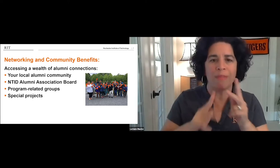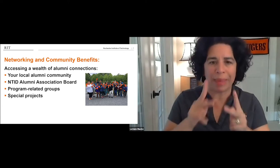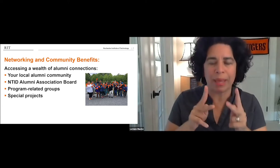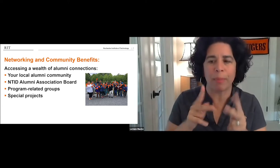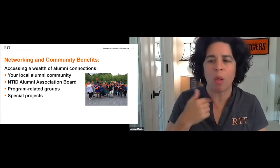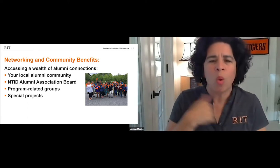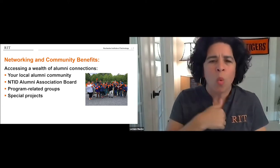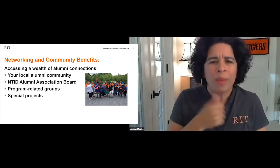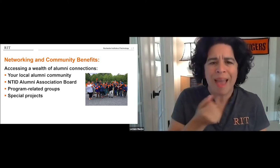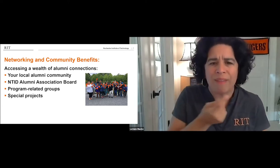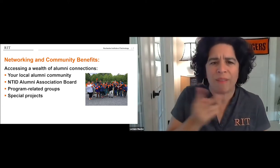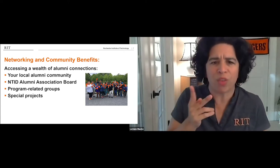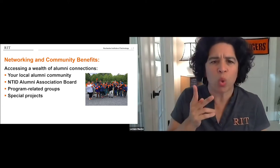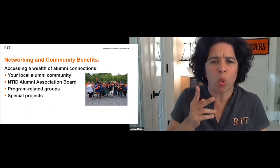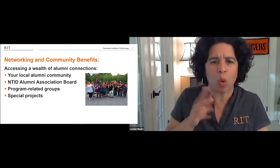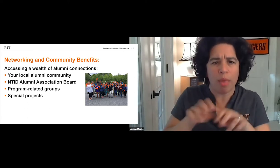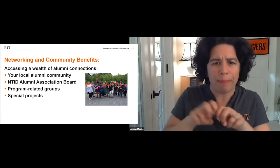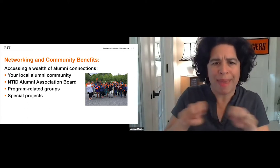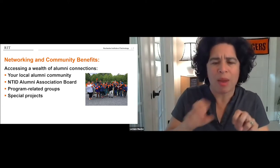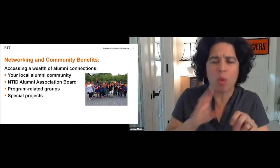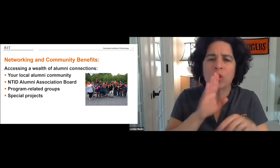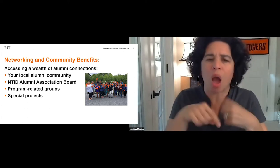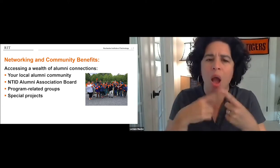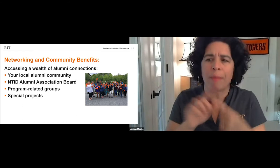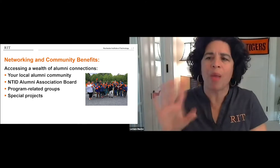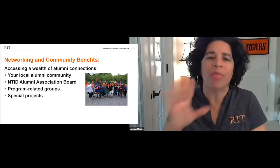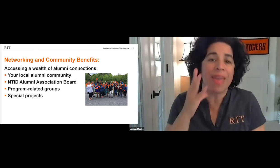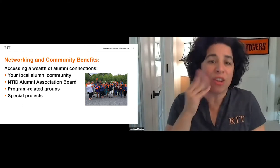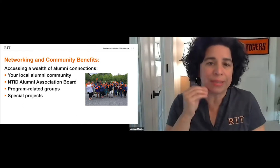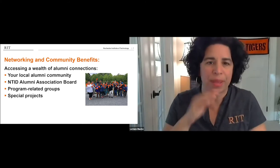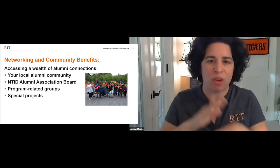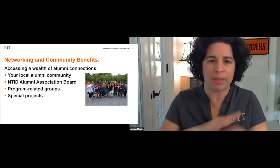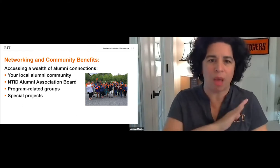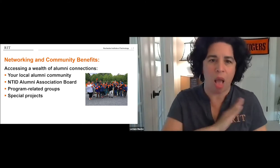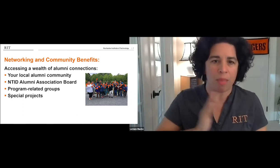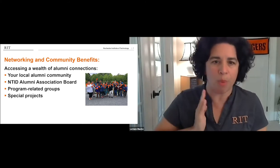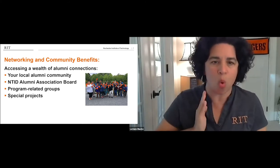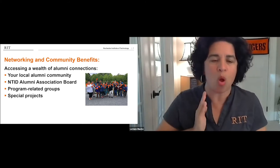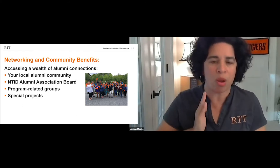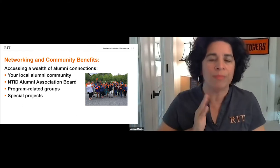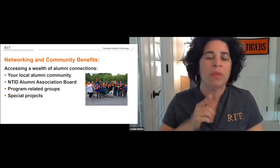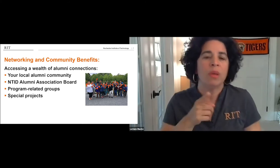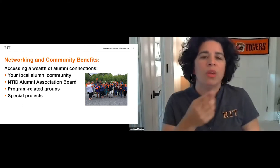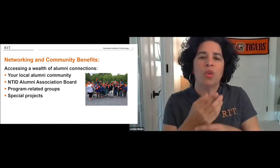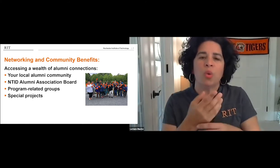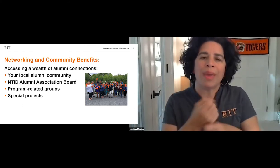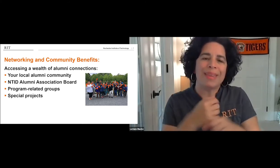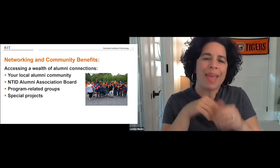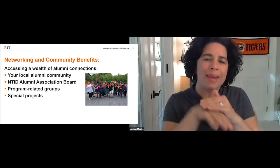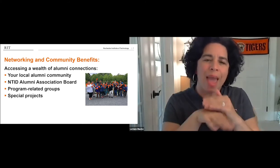very caring group of people. We actually have a few people on our panel today who will talk about the Alumni